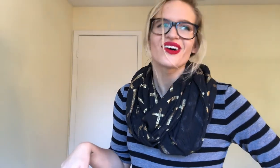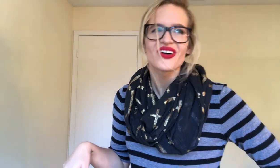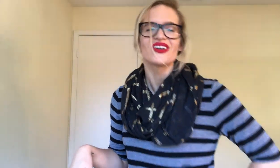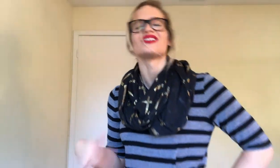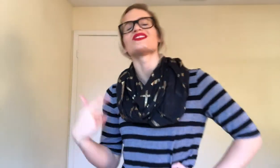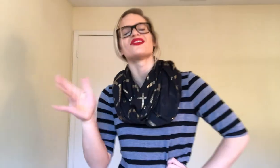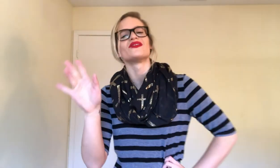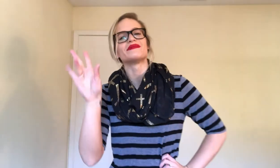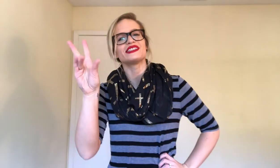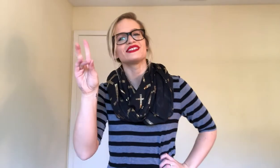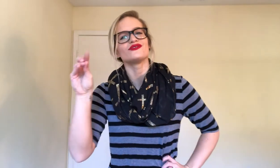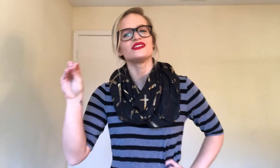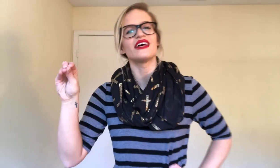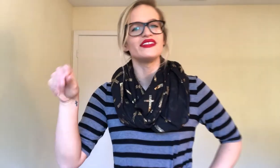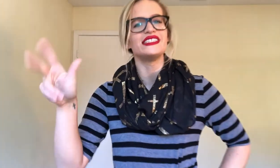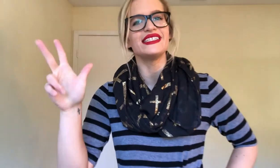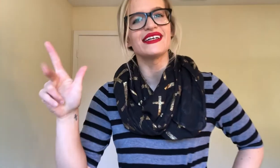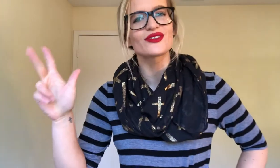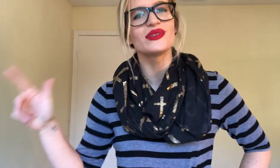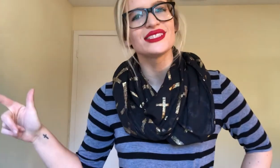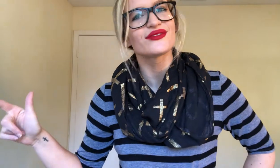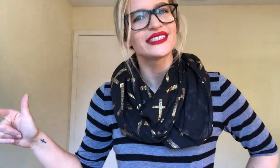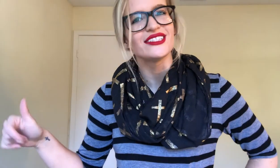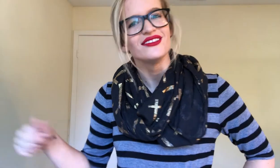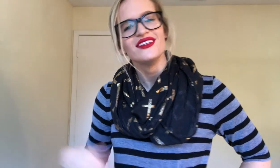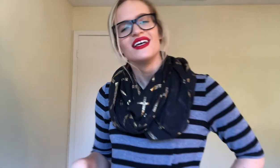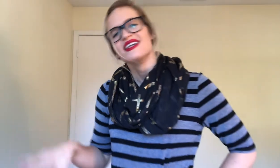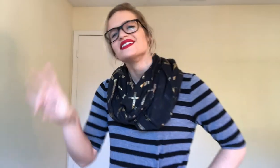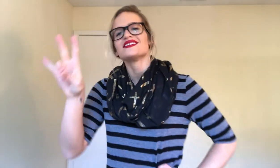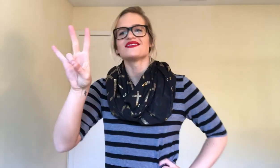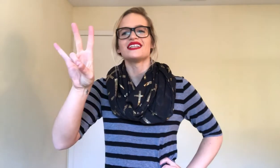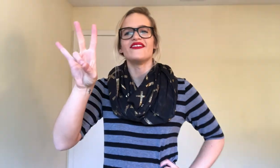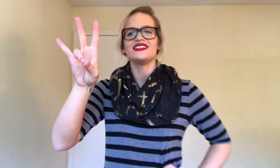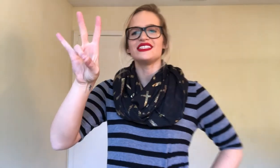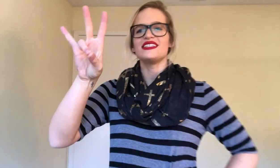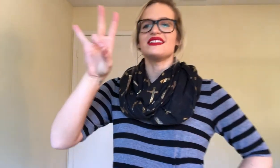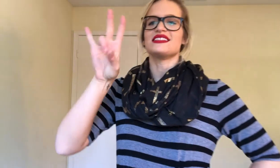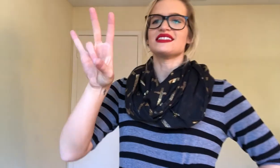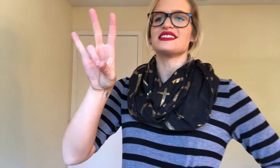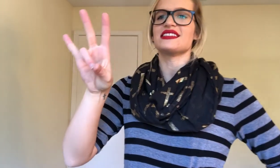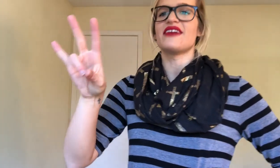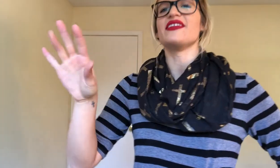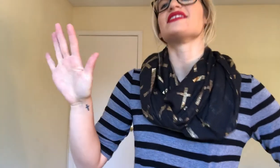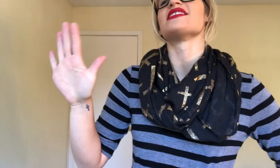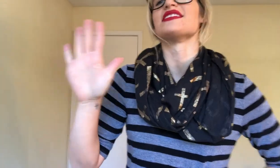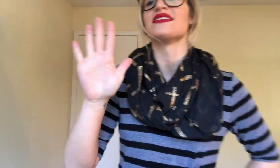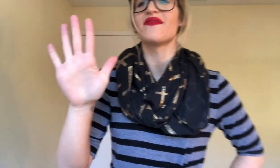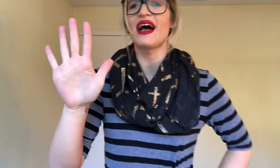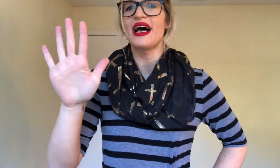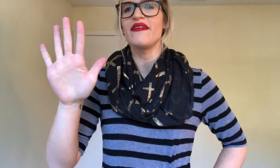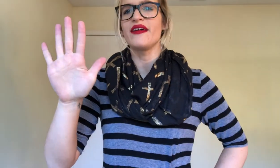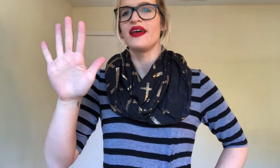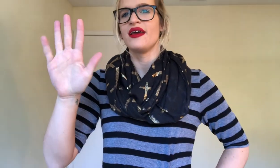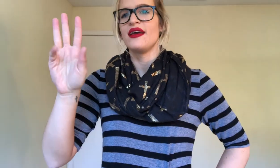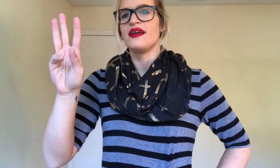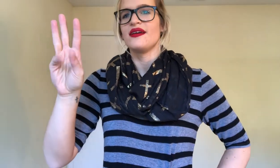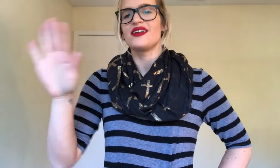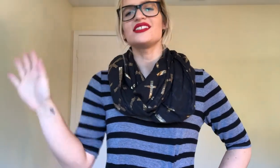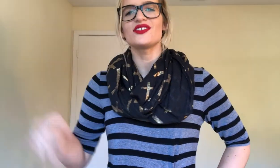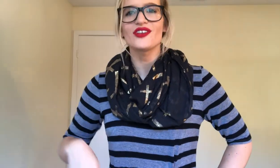all. So, please do 70, not 23. So, 70, this is the seven, so this is five. I'll just show you